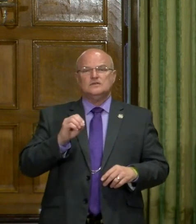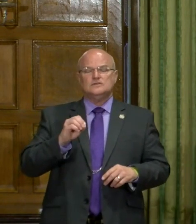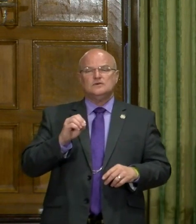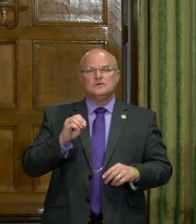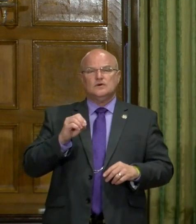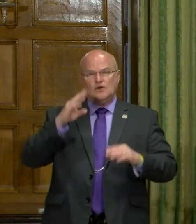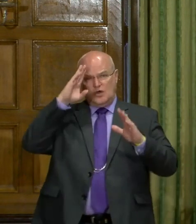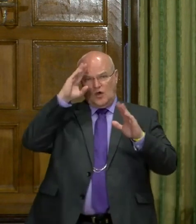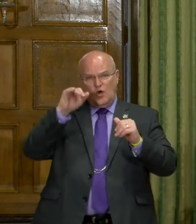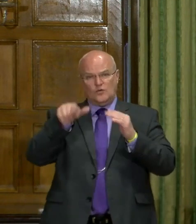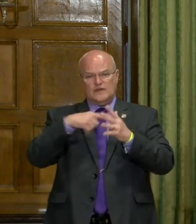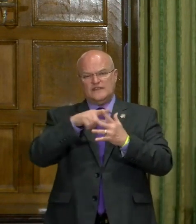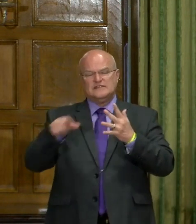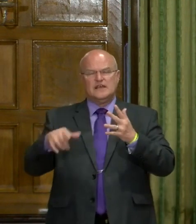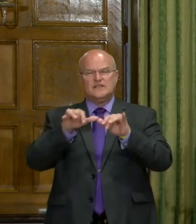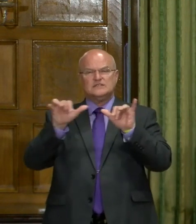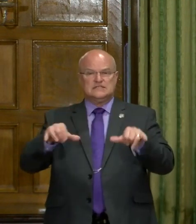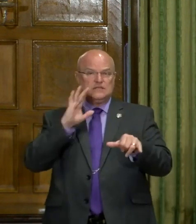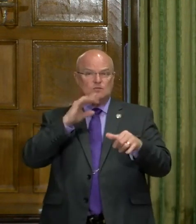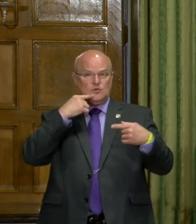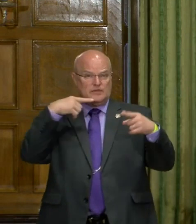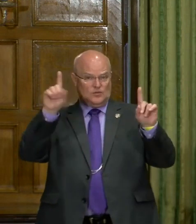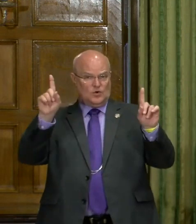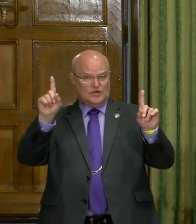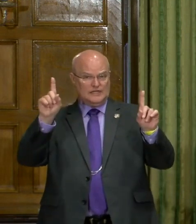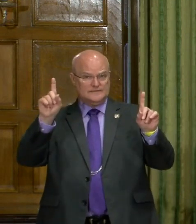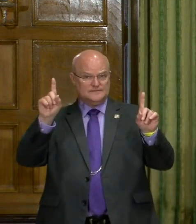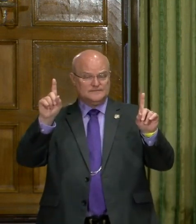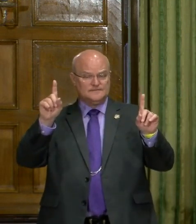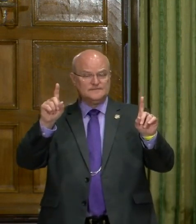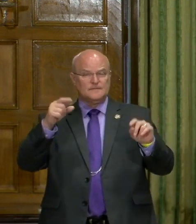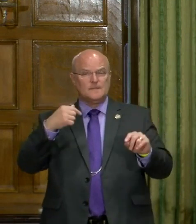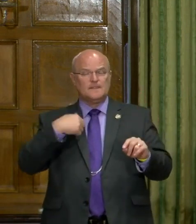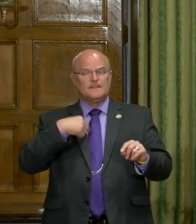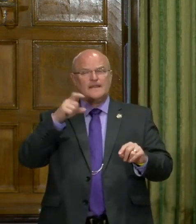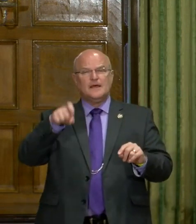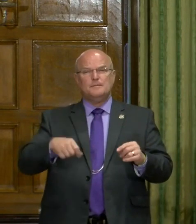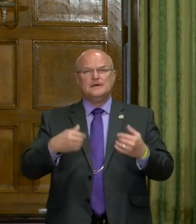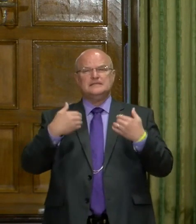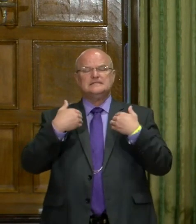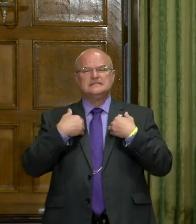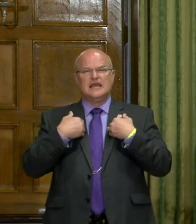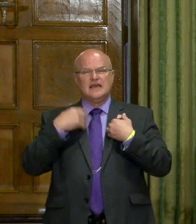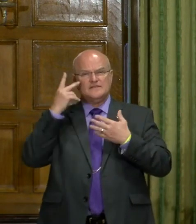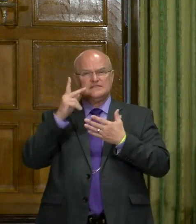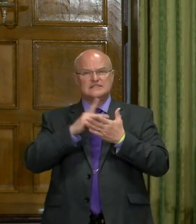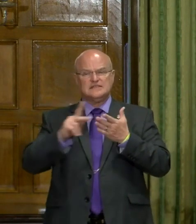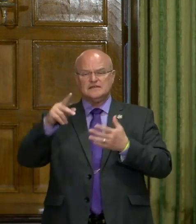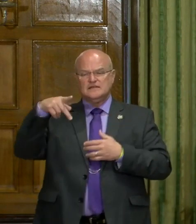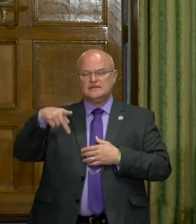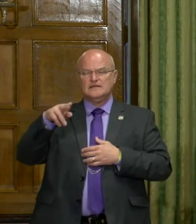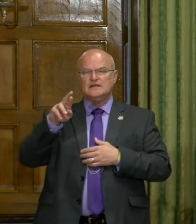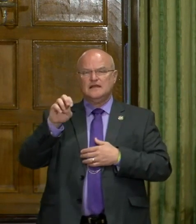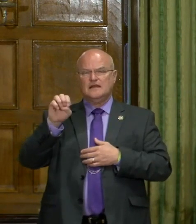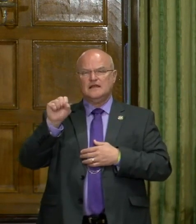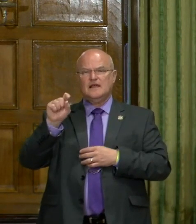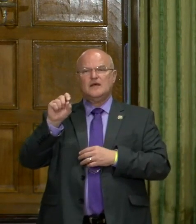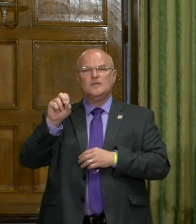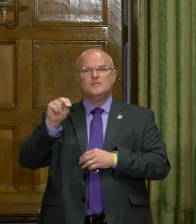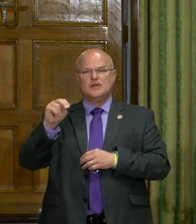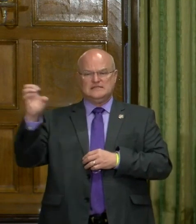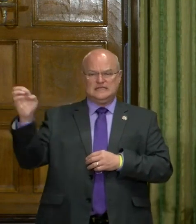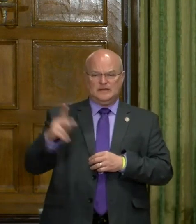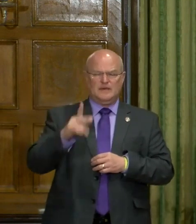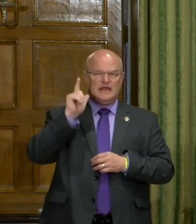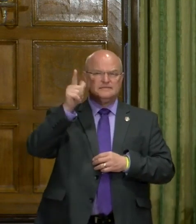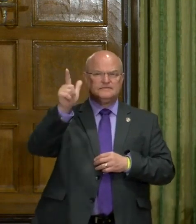uh, and hopefully these other systems will work. Uh, I'll have to have, uh, Secretary Preston, uh, come